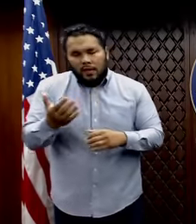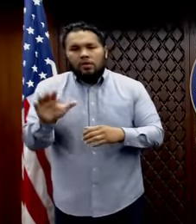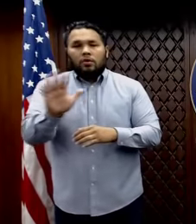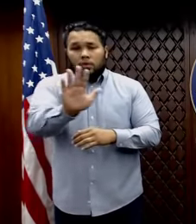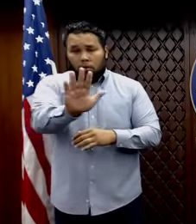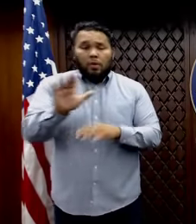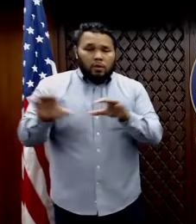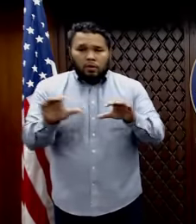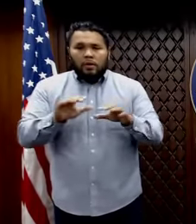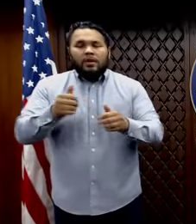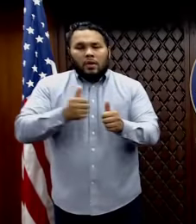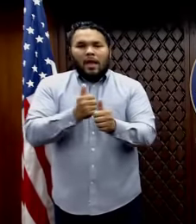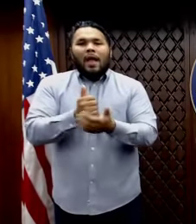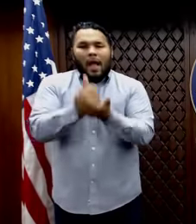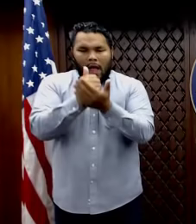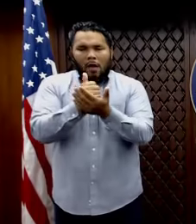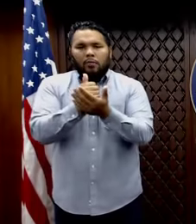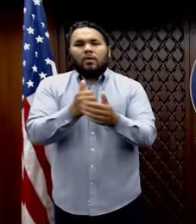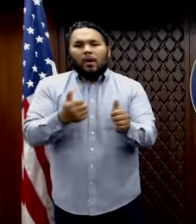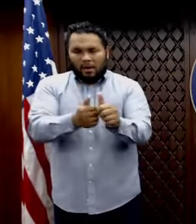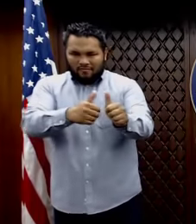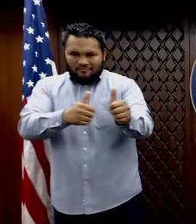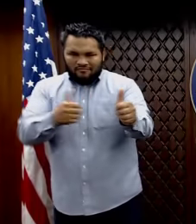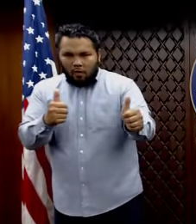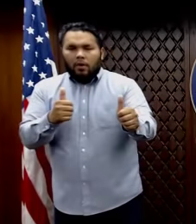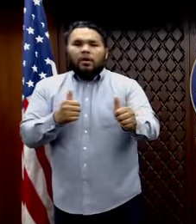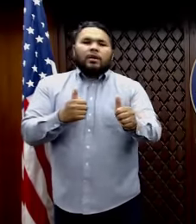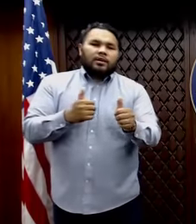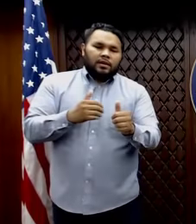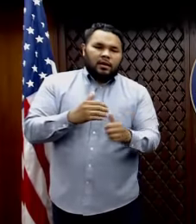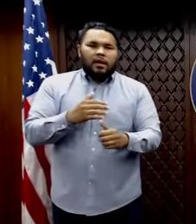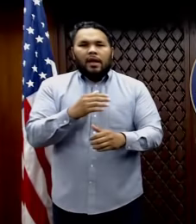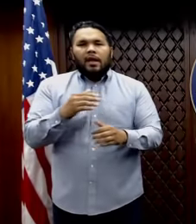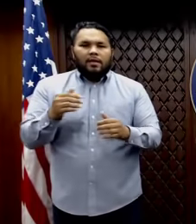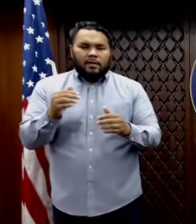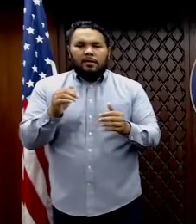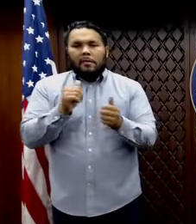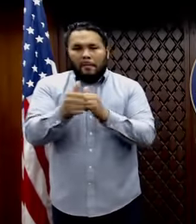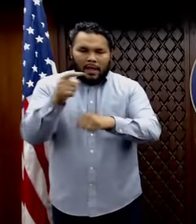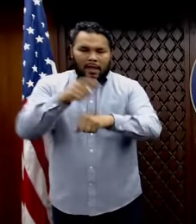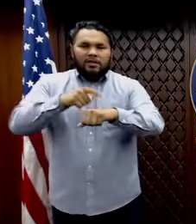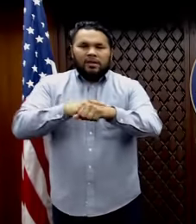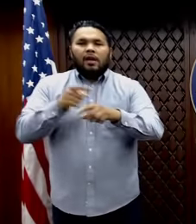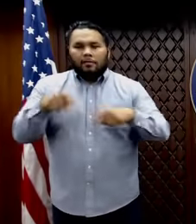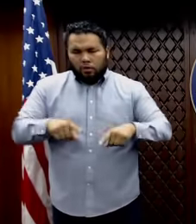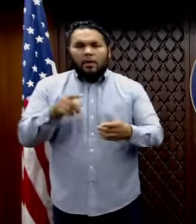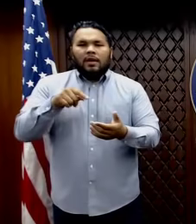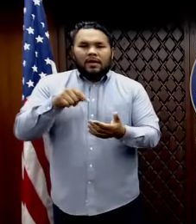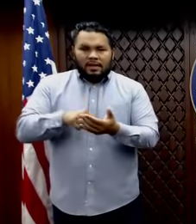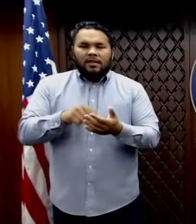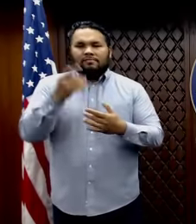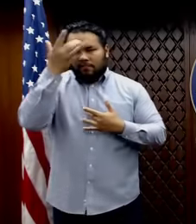actions affect not just you, but those around you, including our frontliners. Every day,